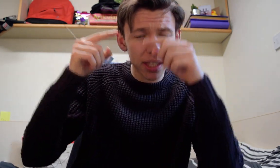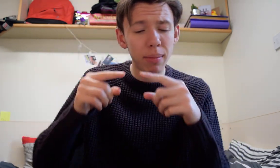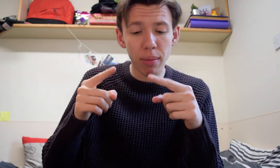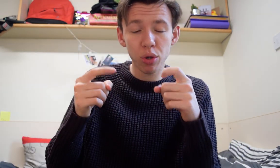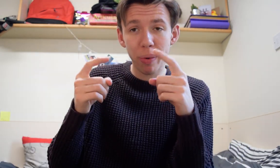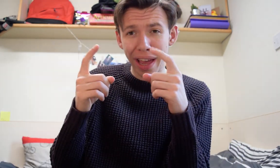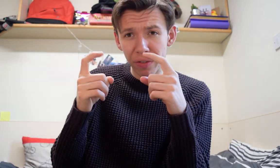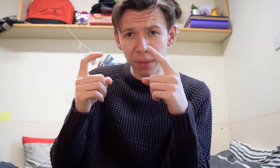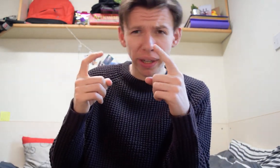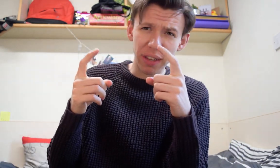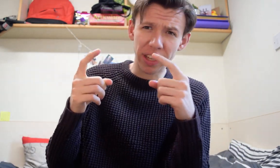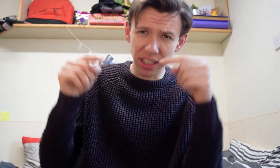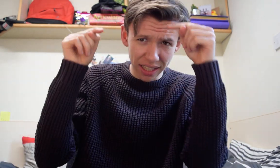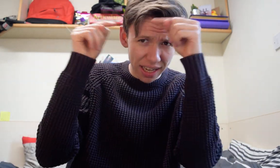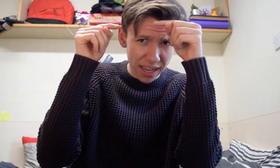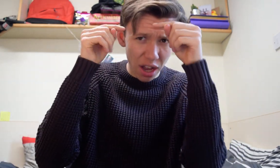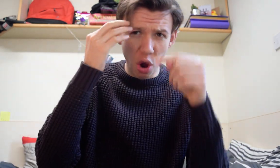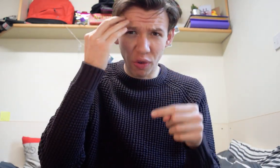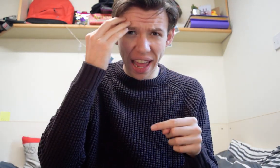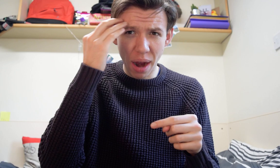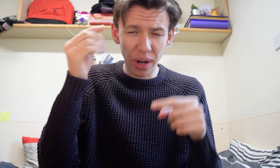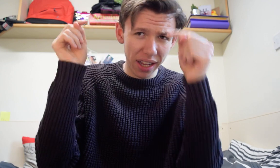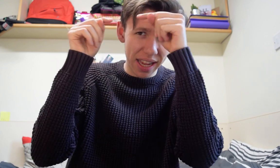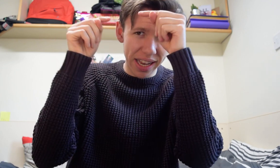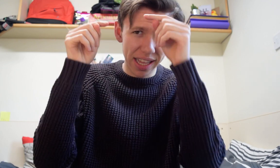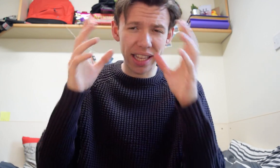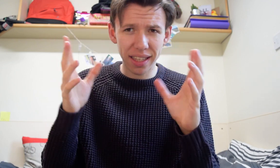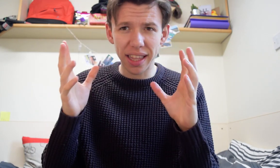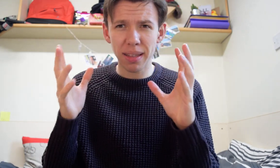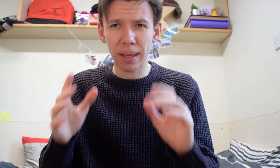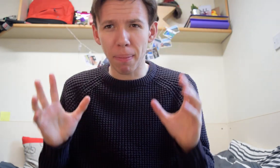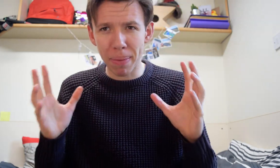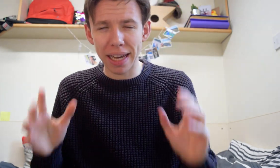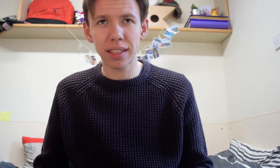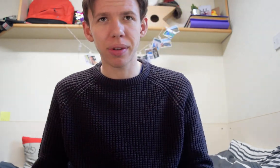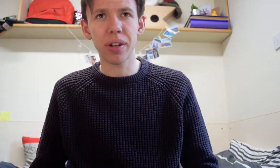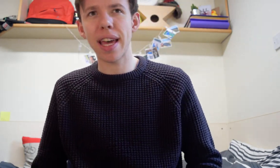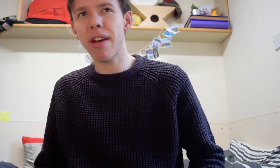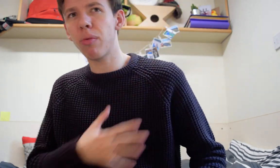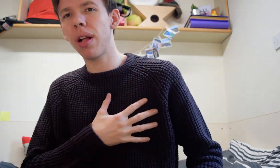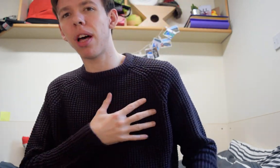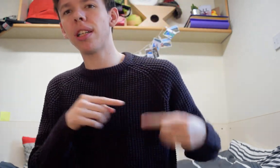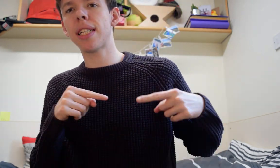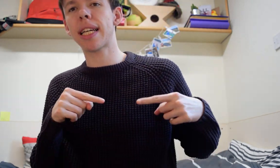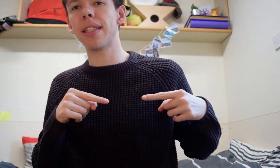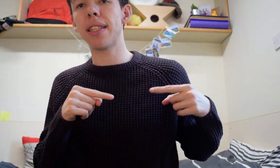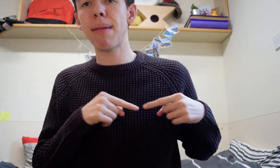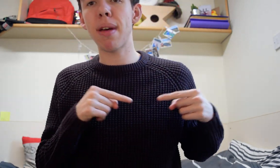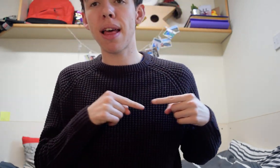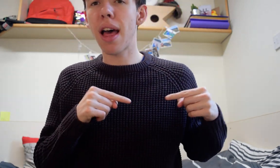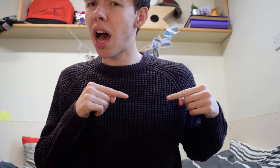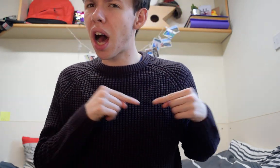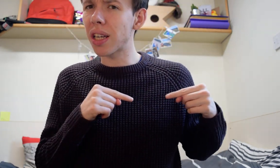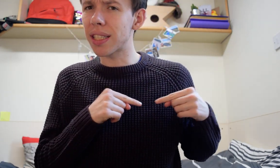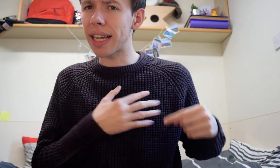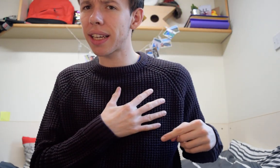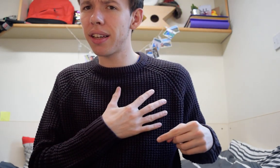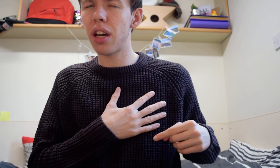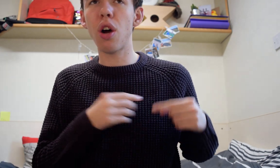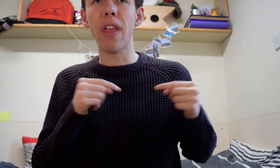a similar motion where we have spiky fingers over an area and there's there's something bad going on in that area well heart attack is the same heart attack over the